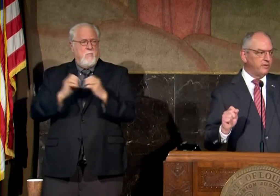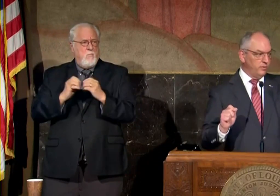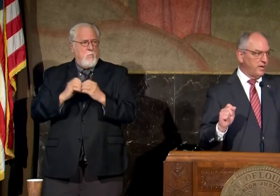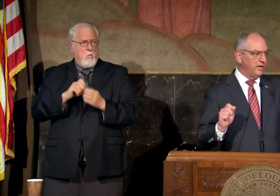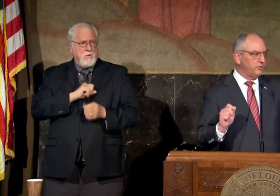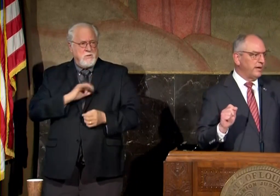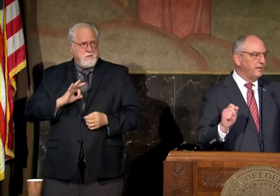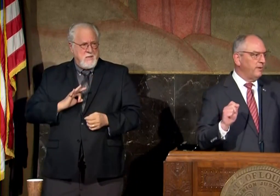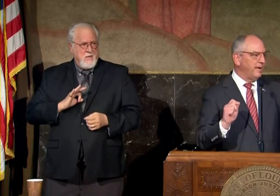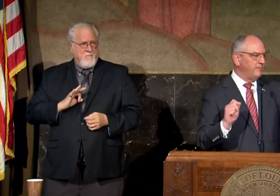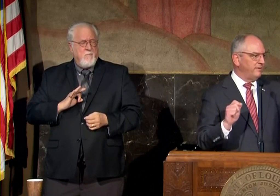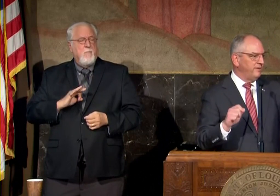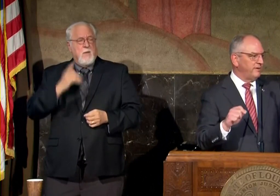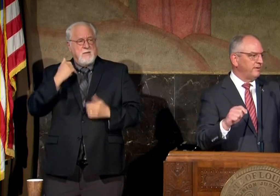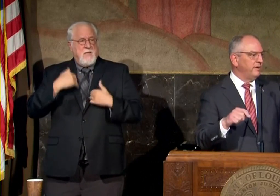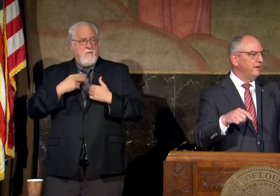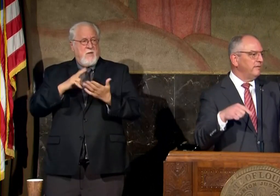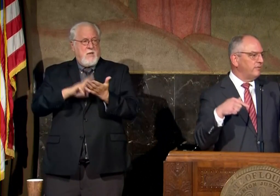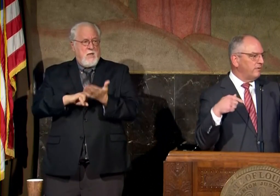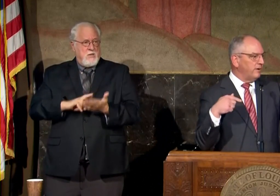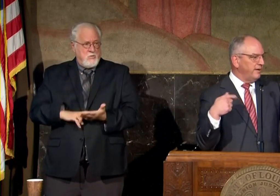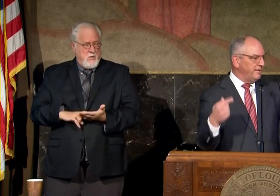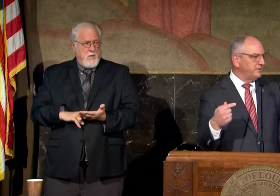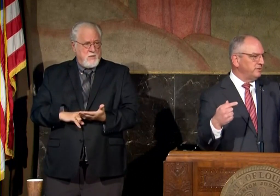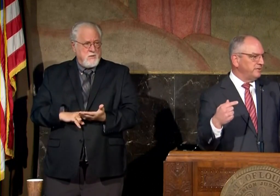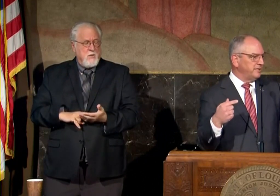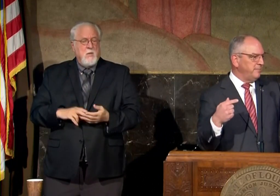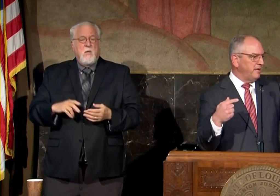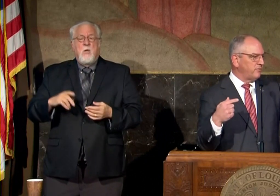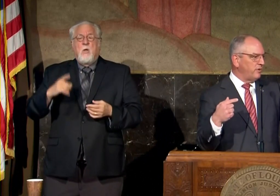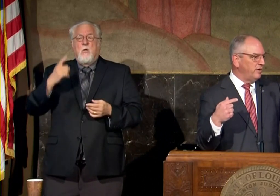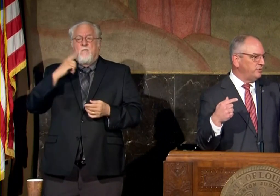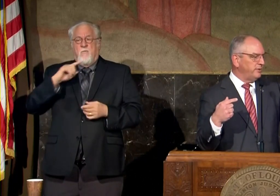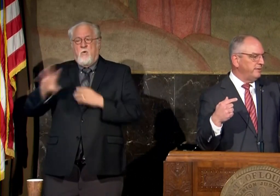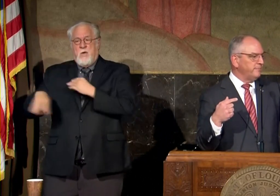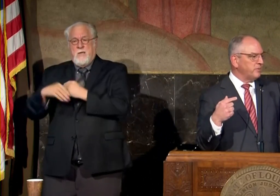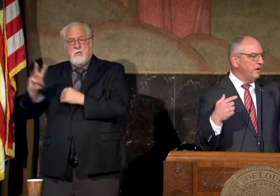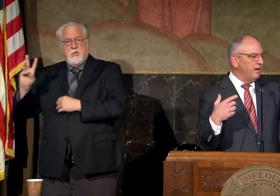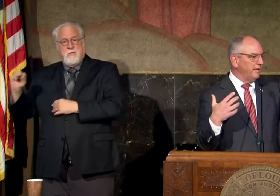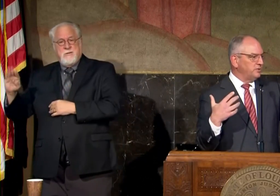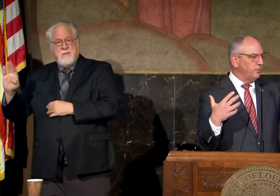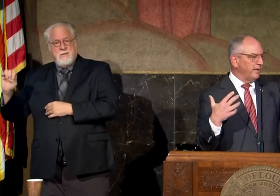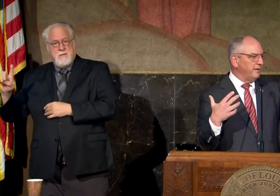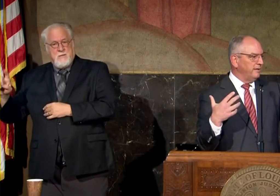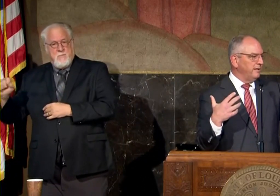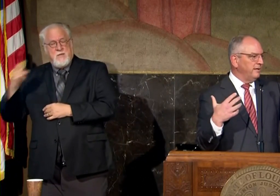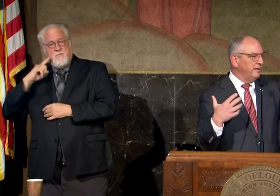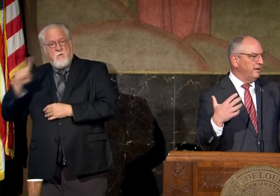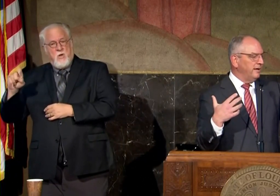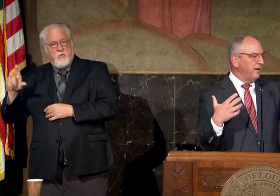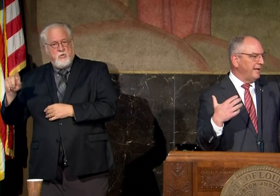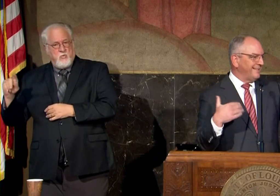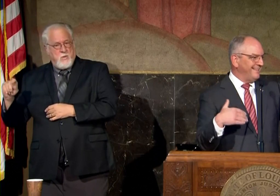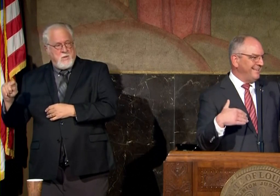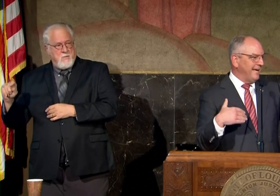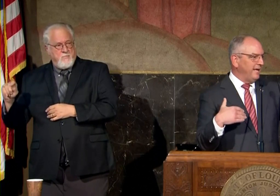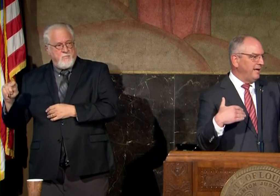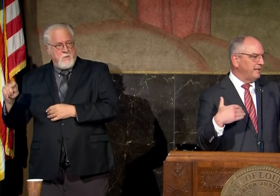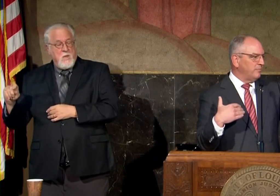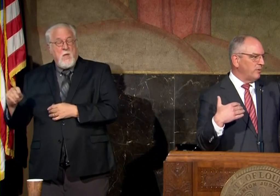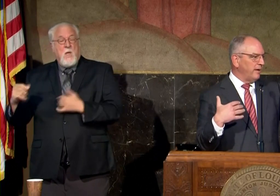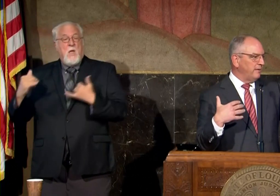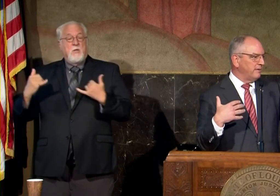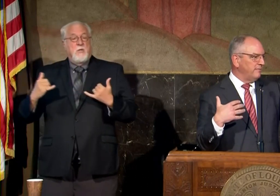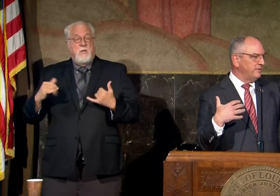staffing through a contract that we have with a vendor for an additional 60 beds for 120. uh today